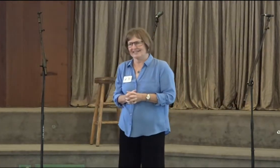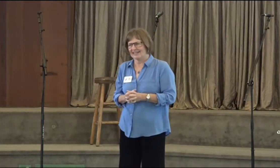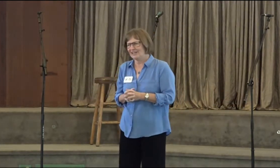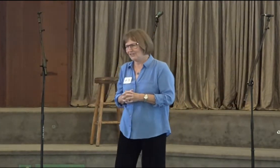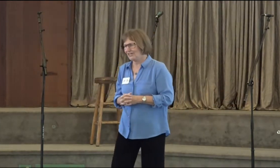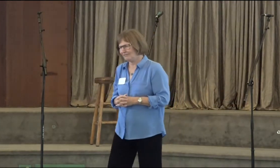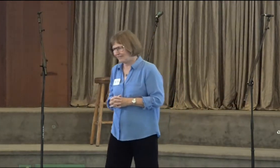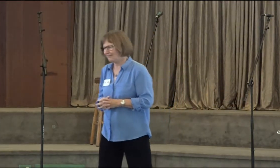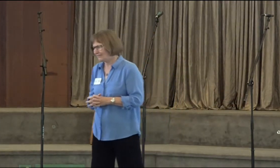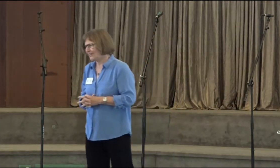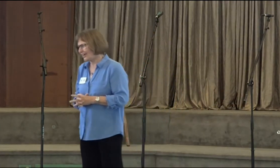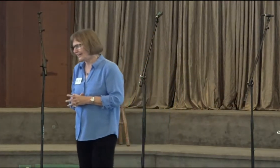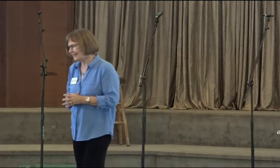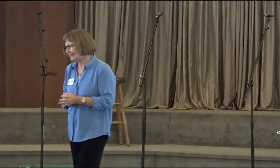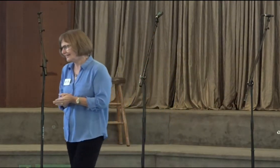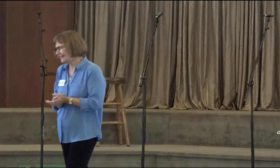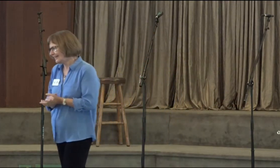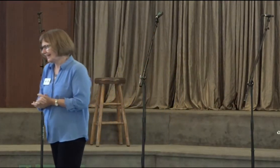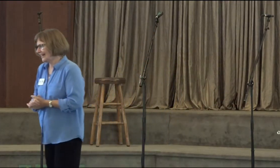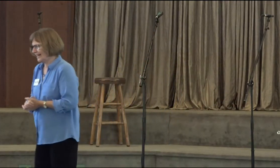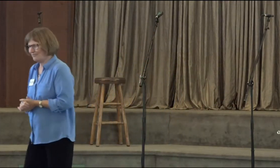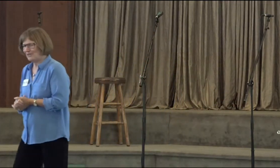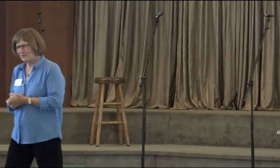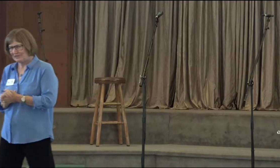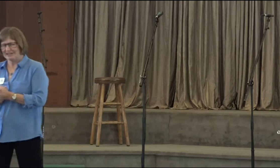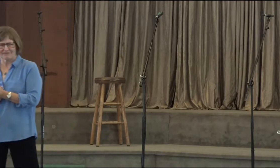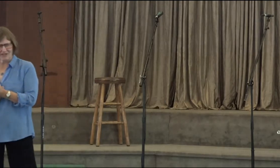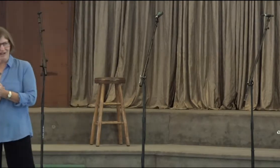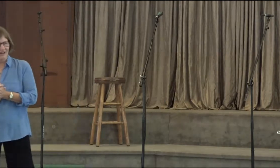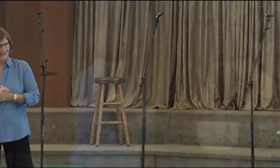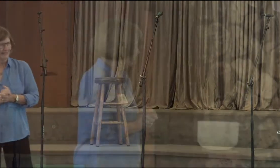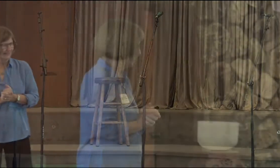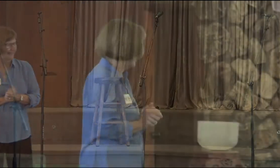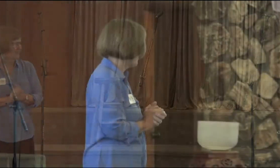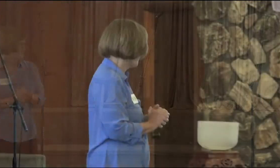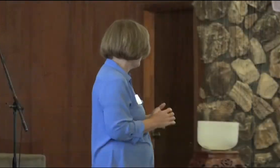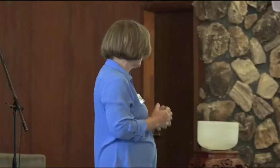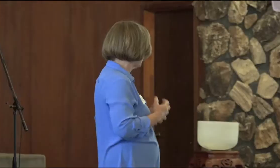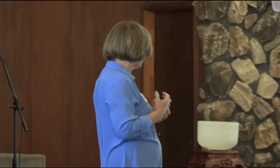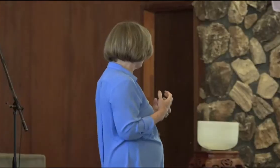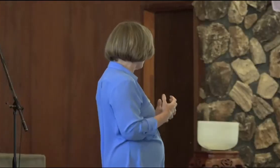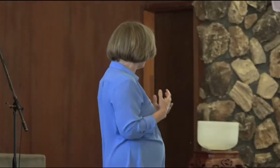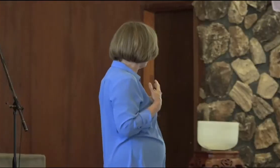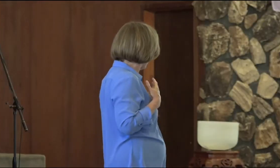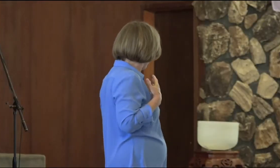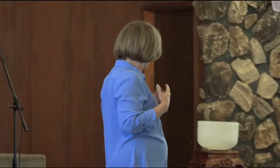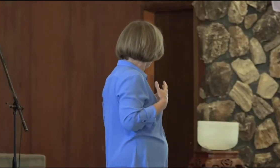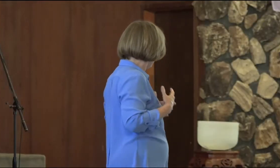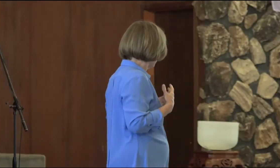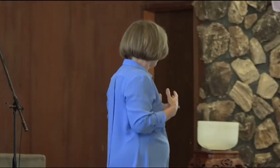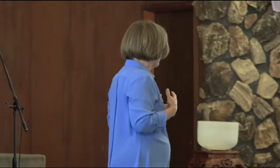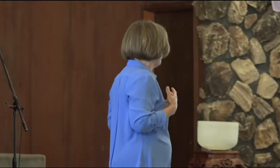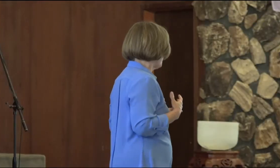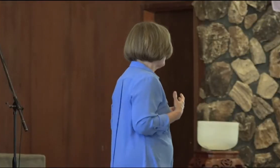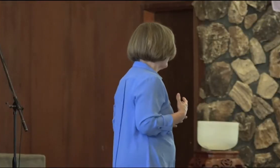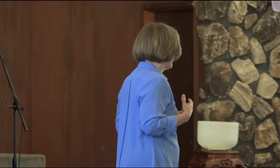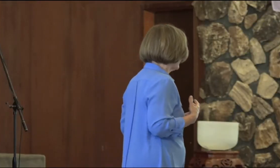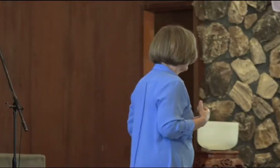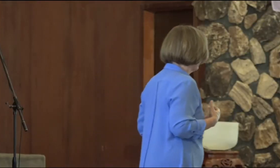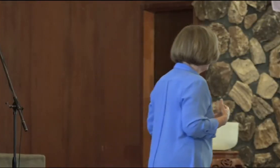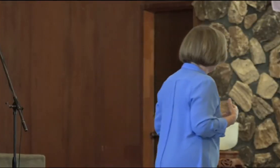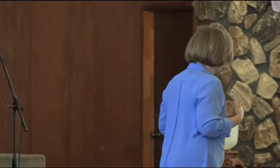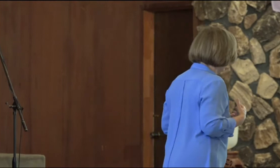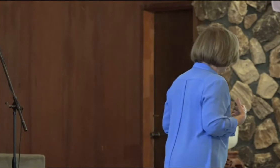just filling. Ah, this energy of God, this energy of love of God, how much we love God,